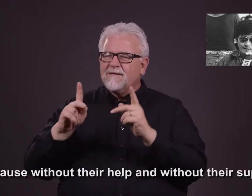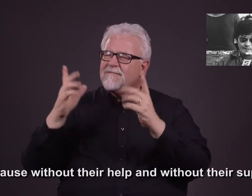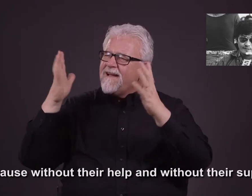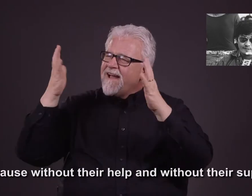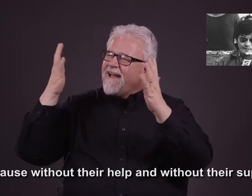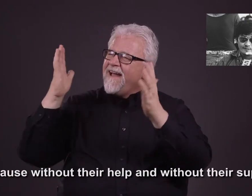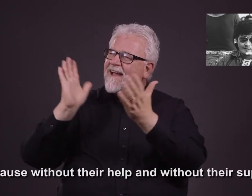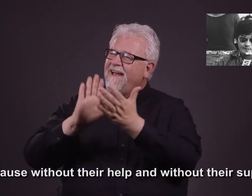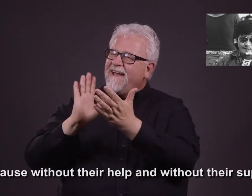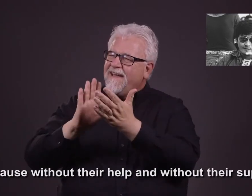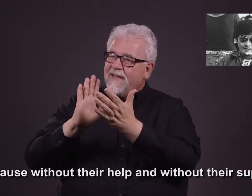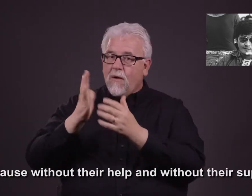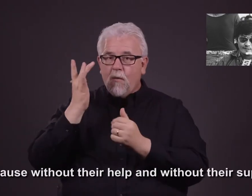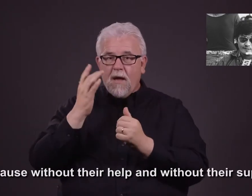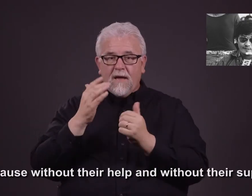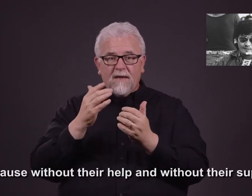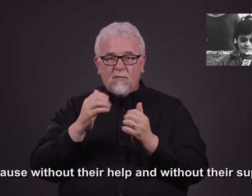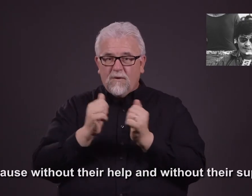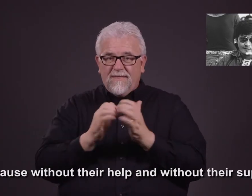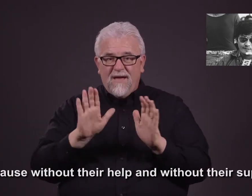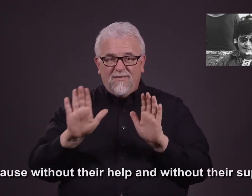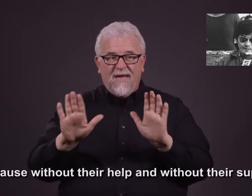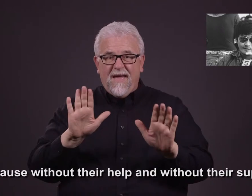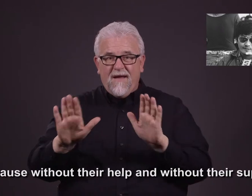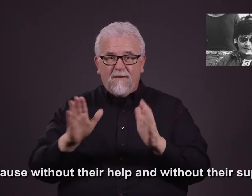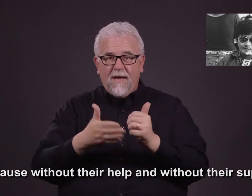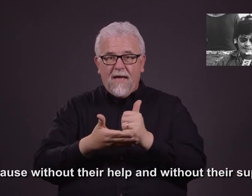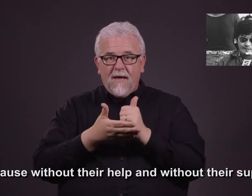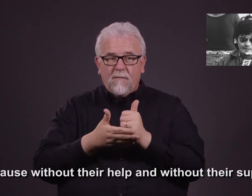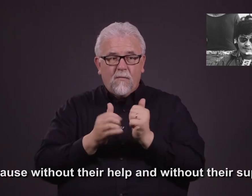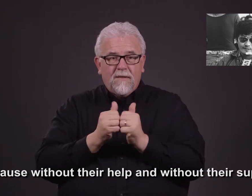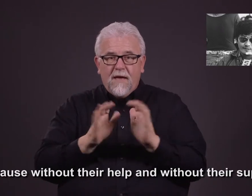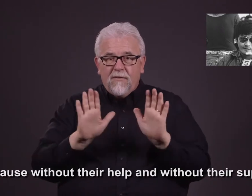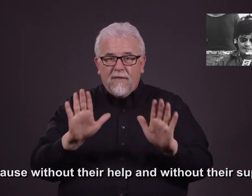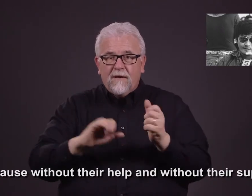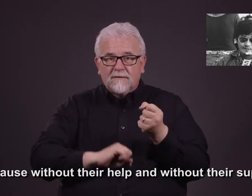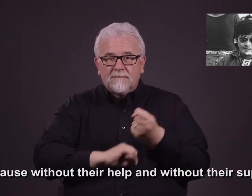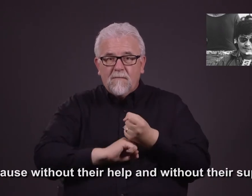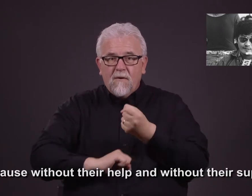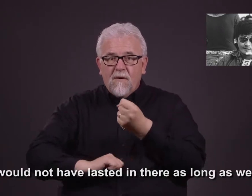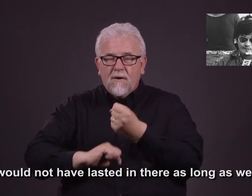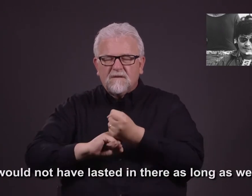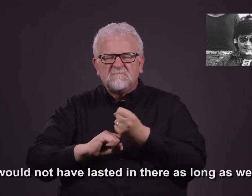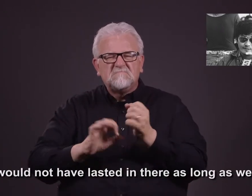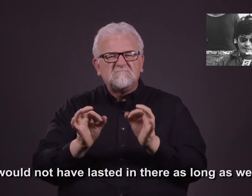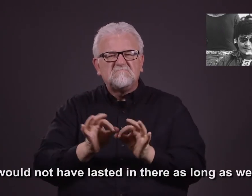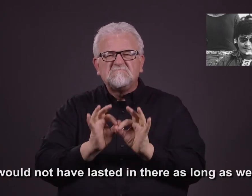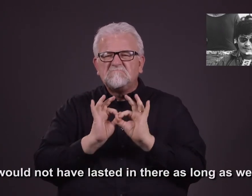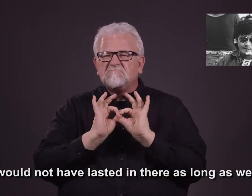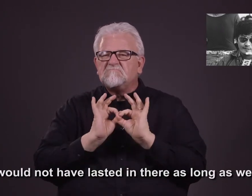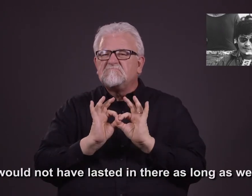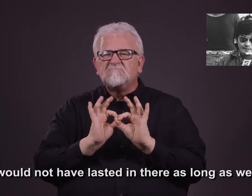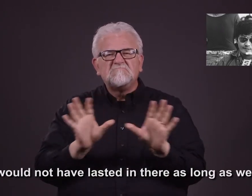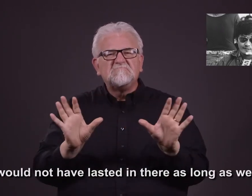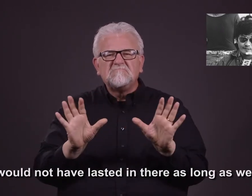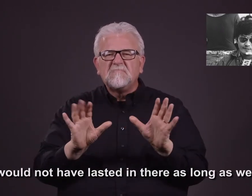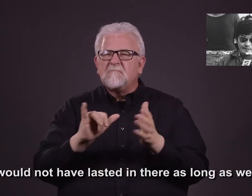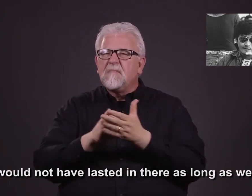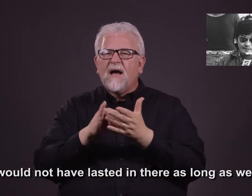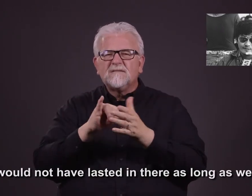Because without their help and without their support, we would not have lasted in there as long as